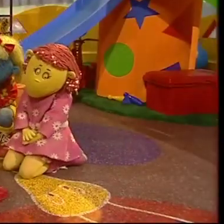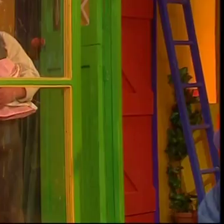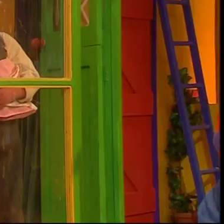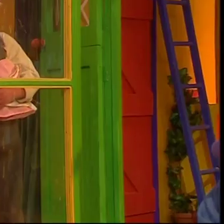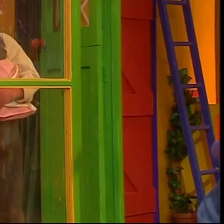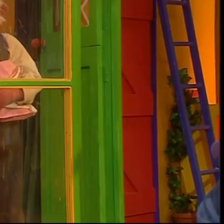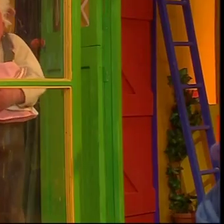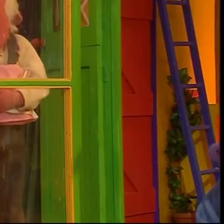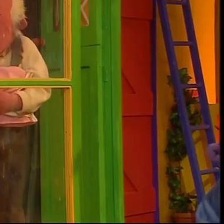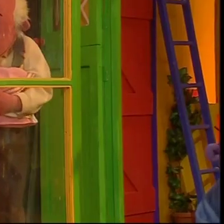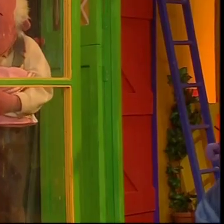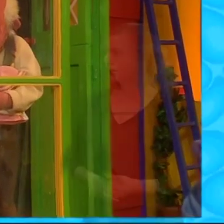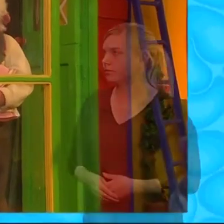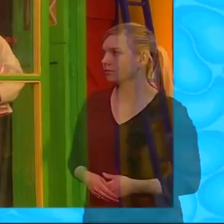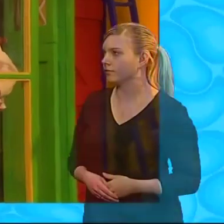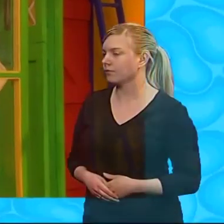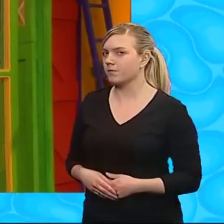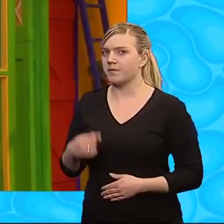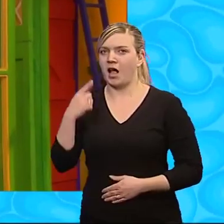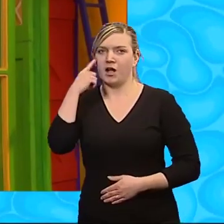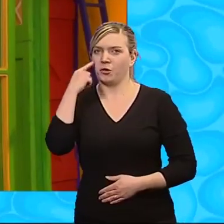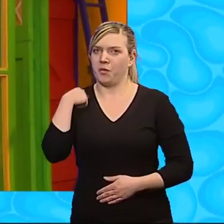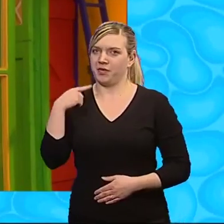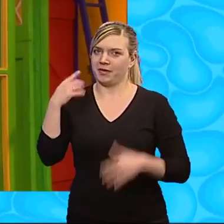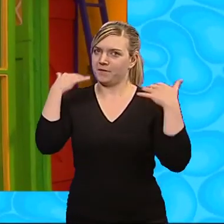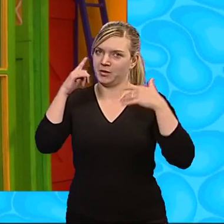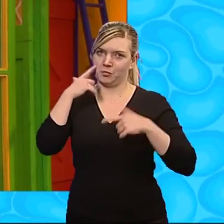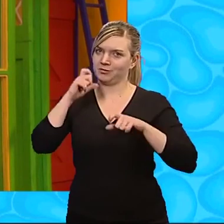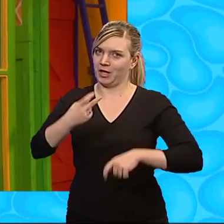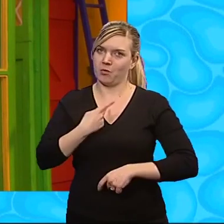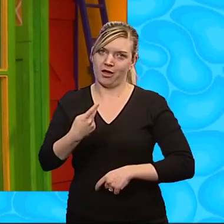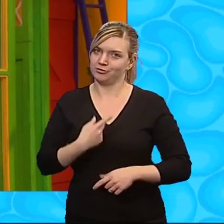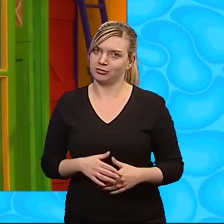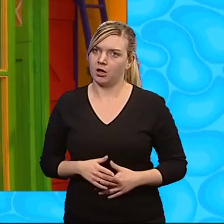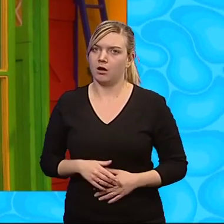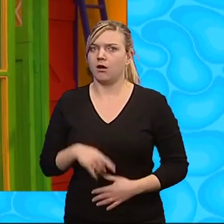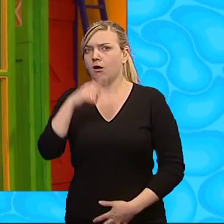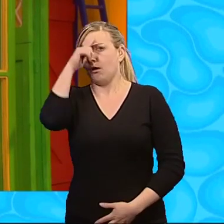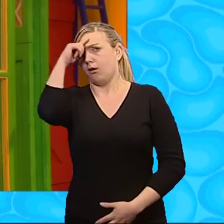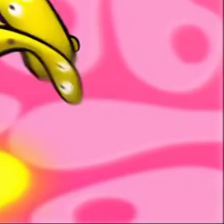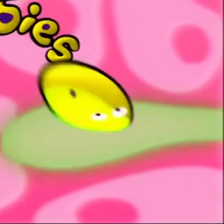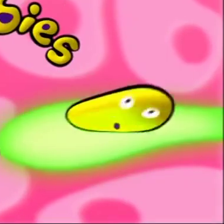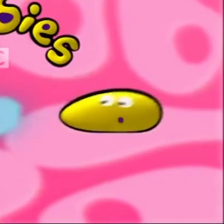You know what, Doodles? What? I don't think Fizz will be wanting to come and stay with us after all. Oh!